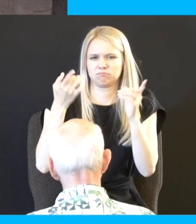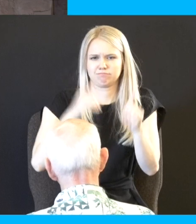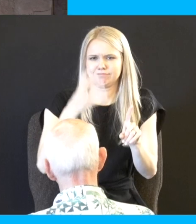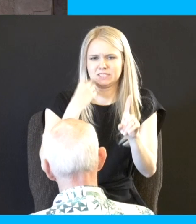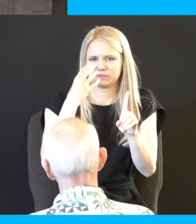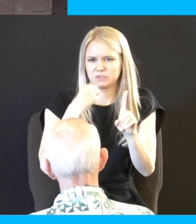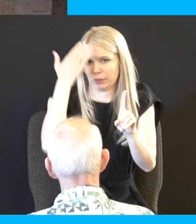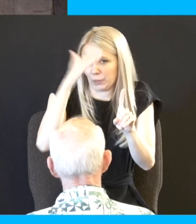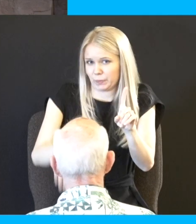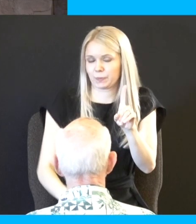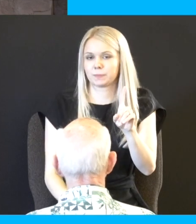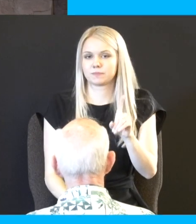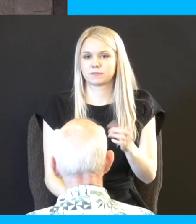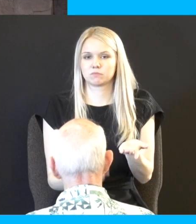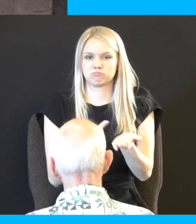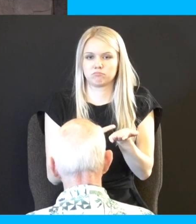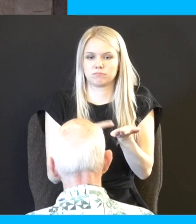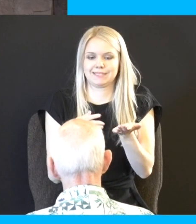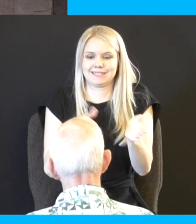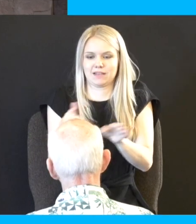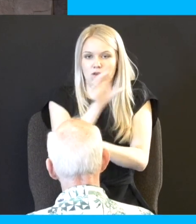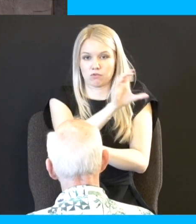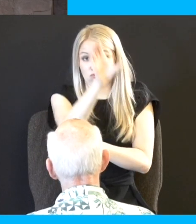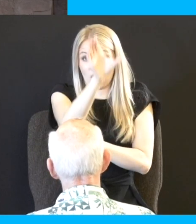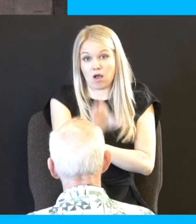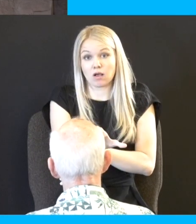we talk about his death on the cross his shed blood